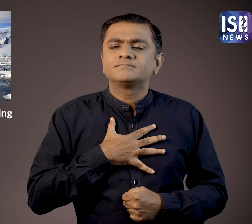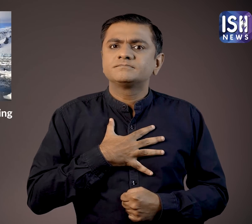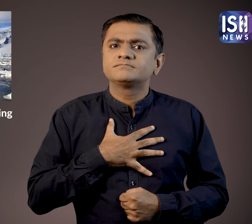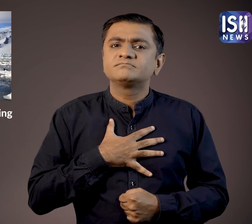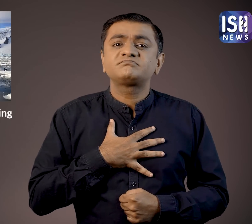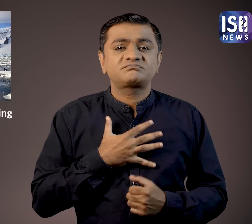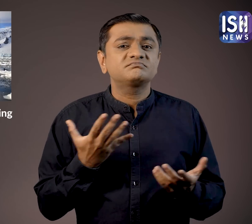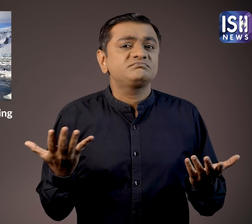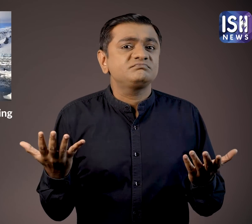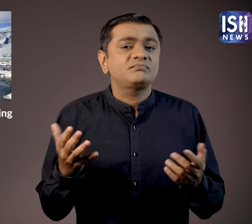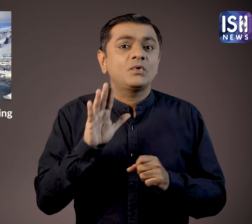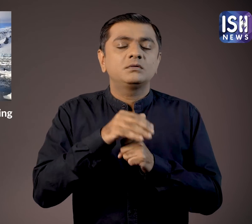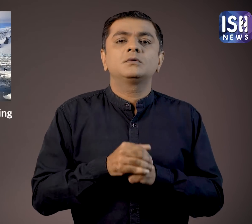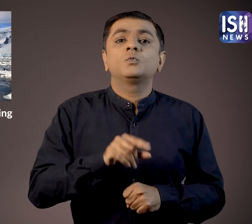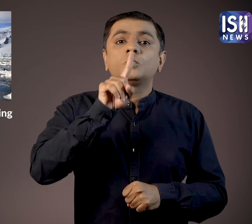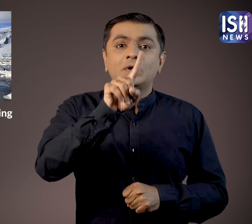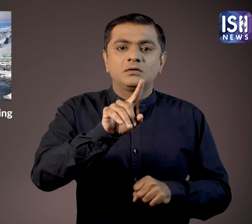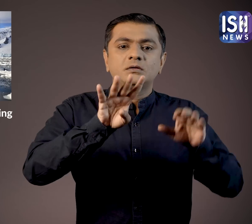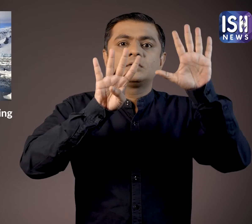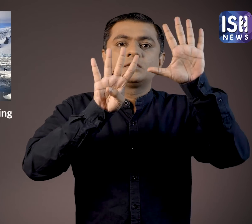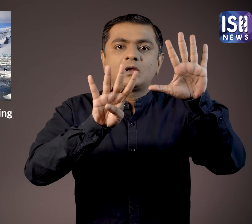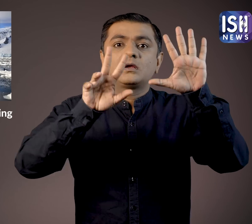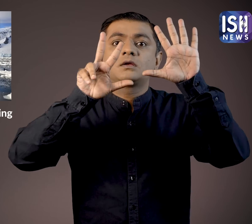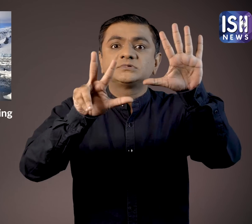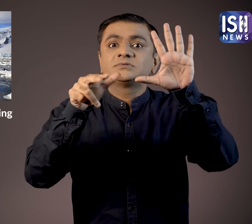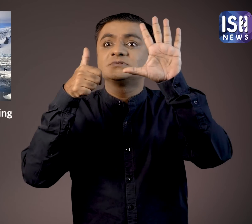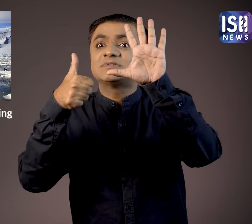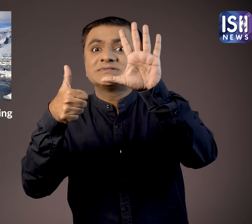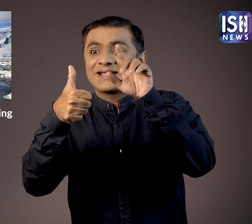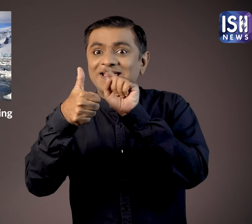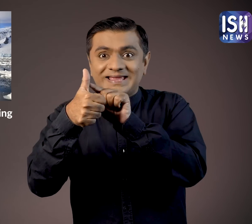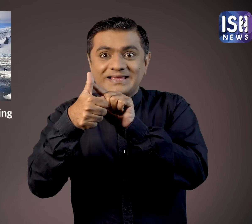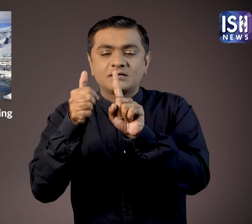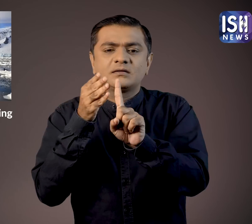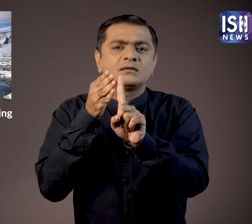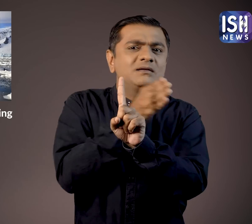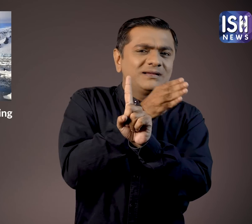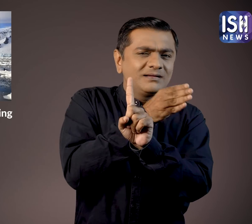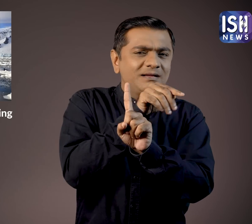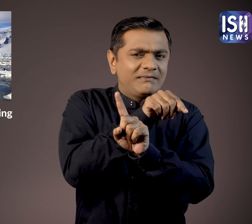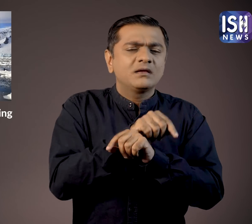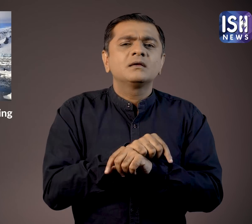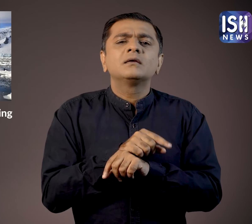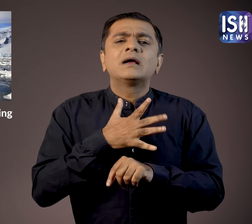is growing. They found that the plants grew only for around 1 square kilometer before